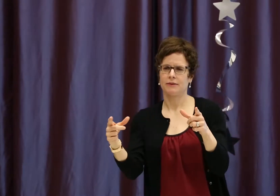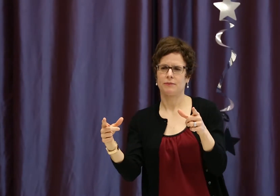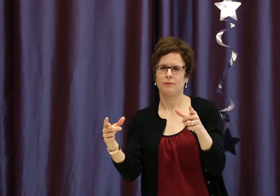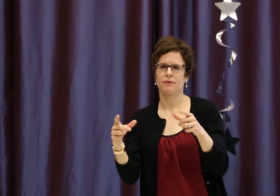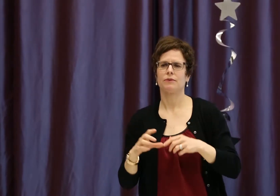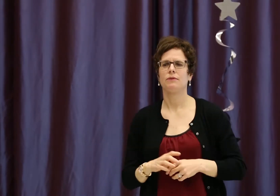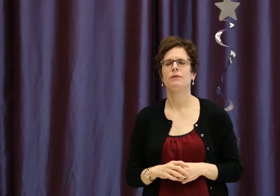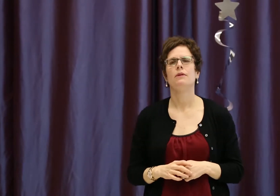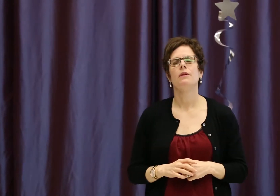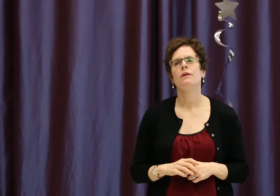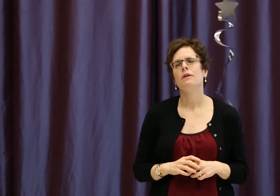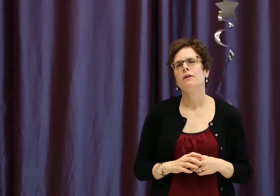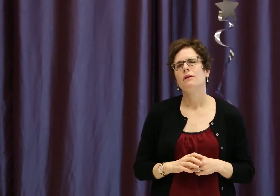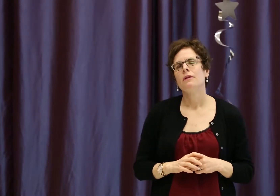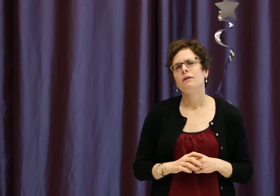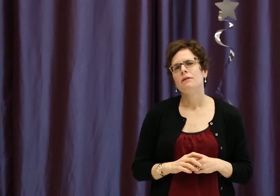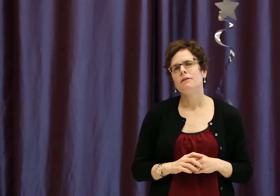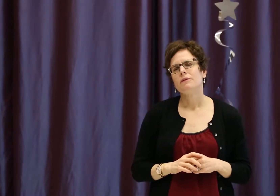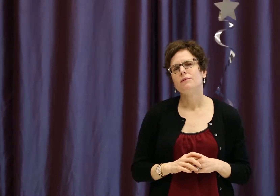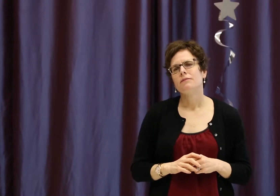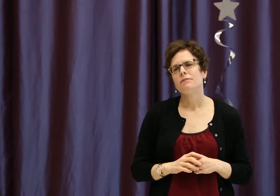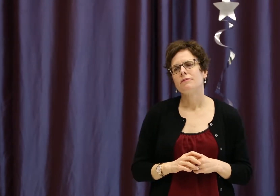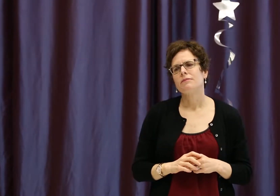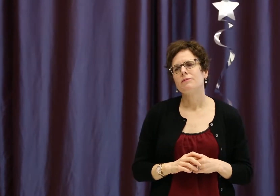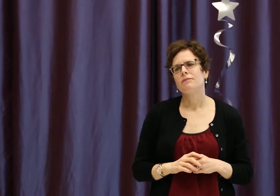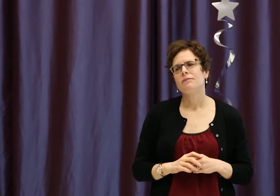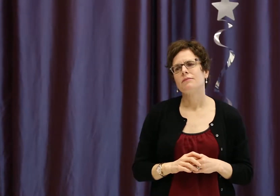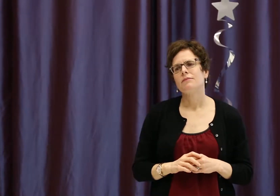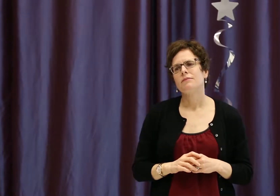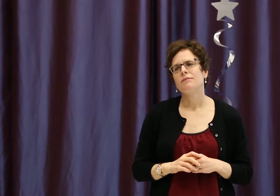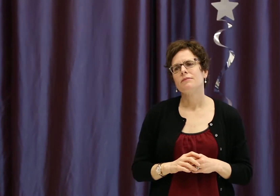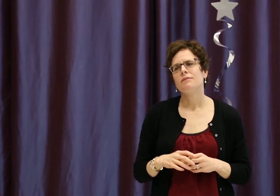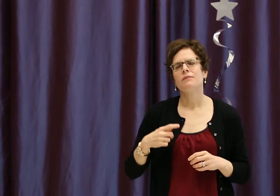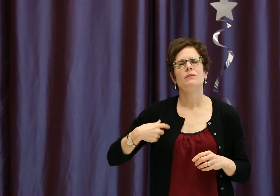Plurilingualism has a different way to view what it means to be bilingual.